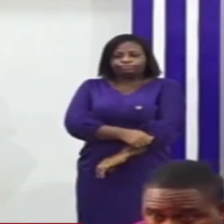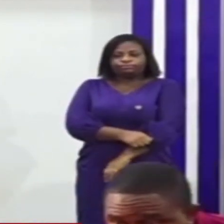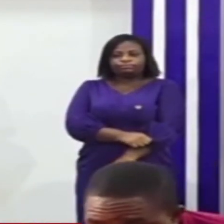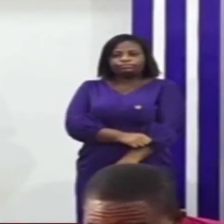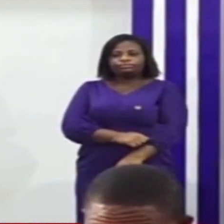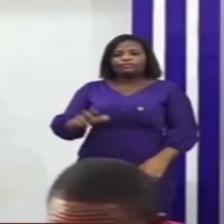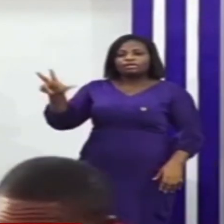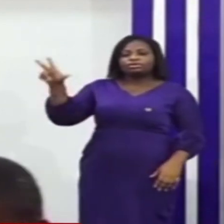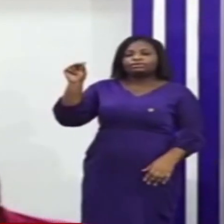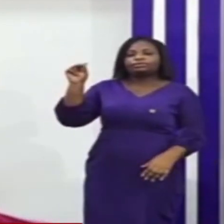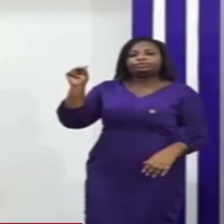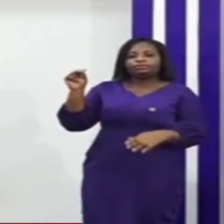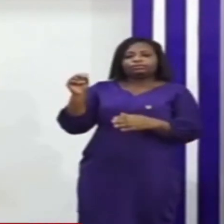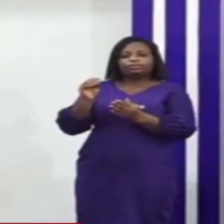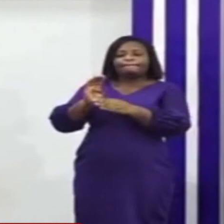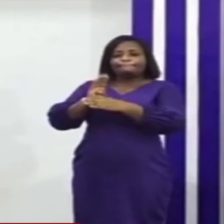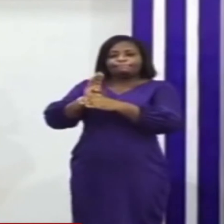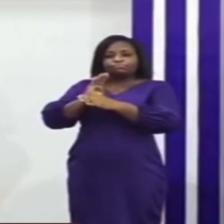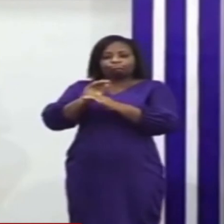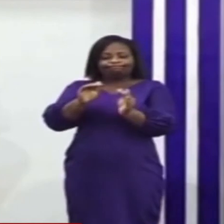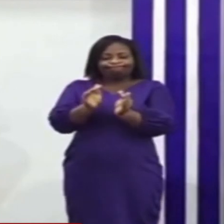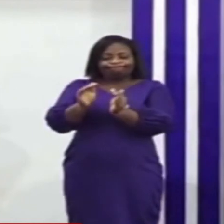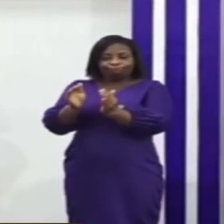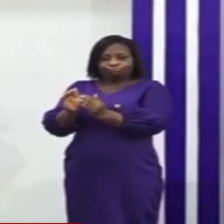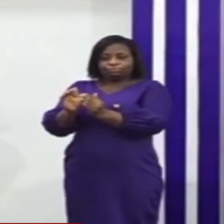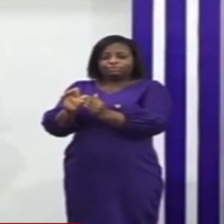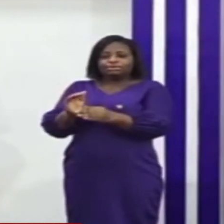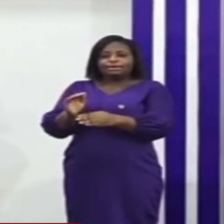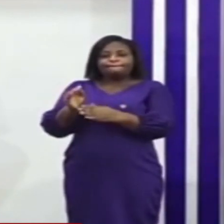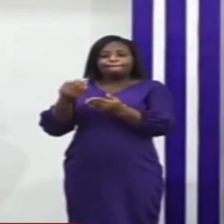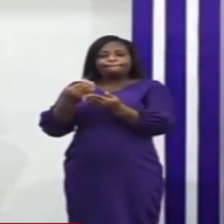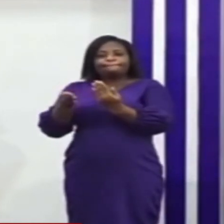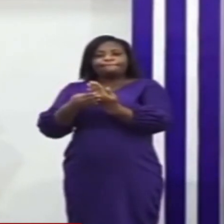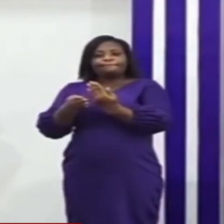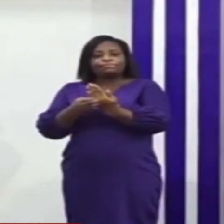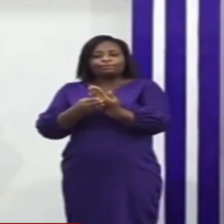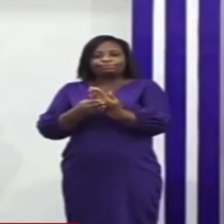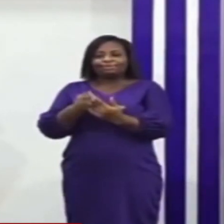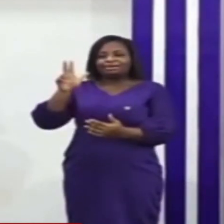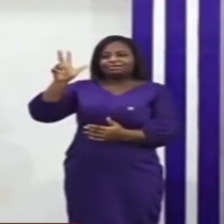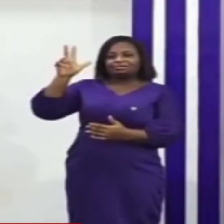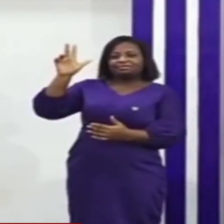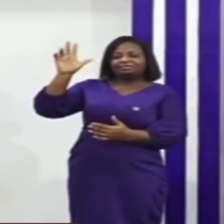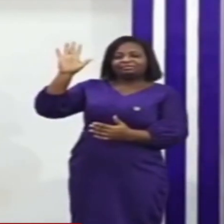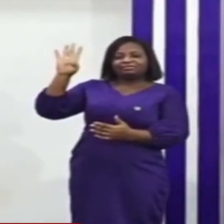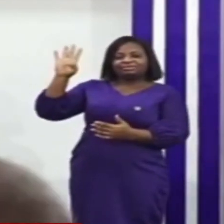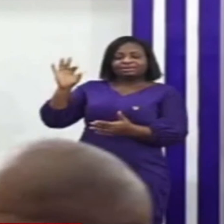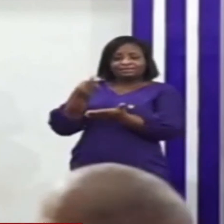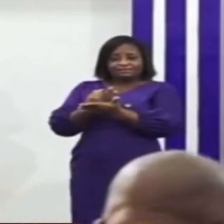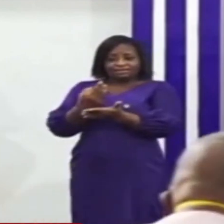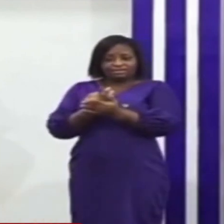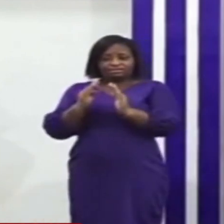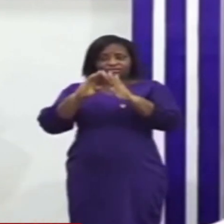347 microfinance companies 39 micro credit companies 23 savings and loans and finance house